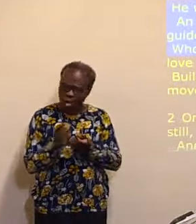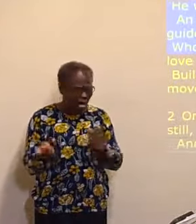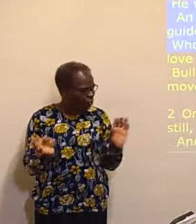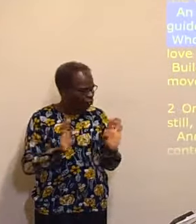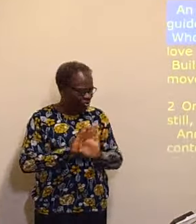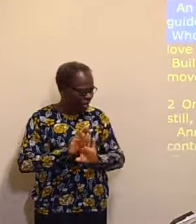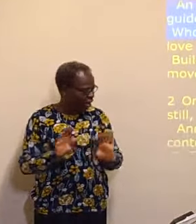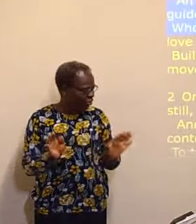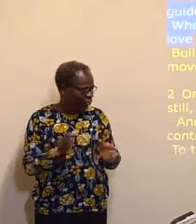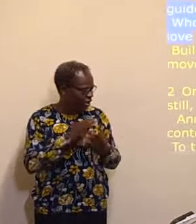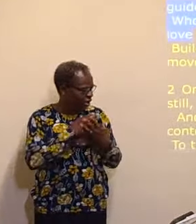Amen.